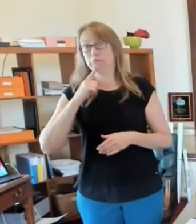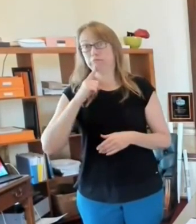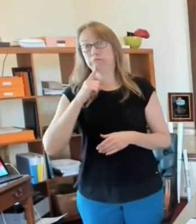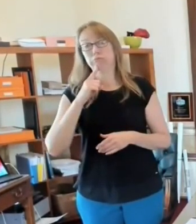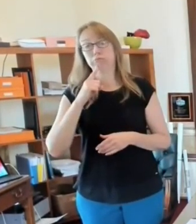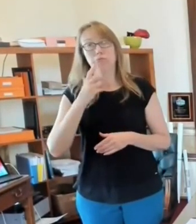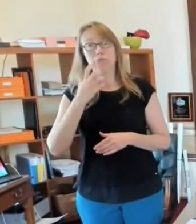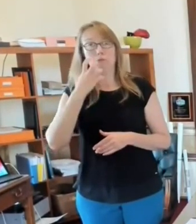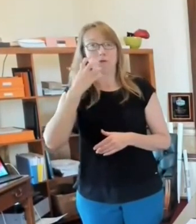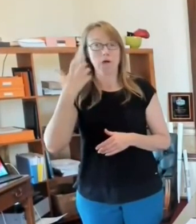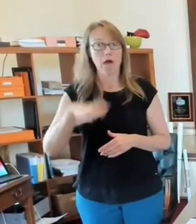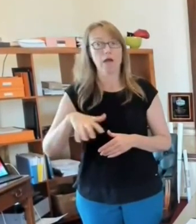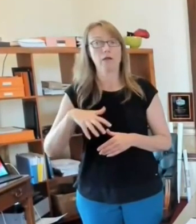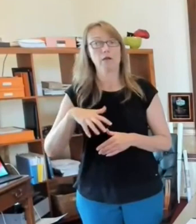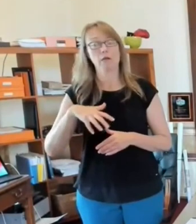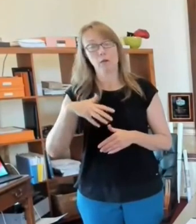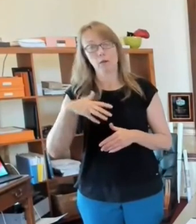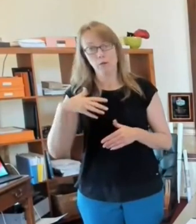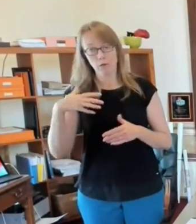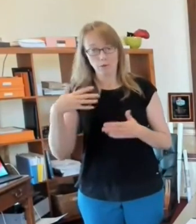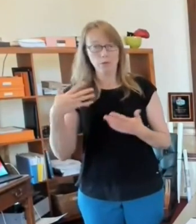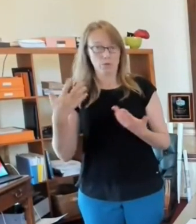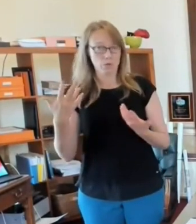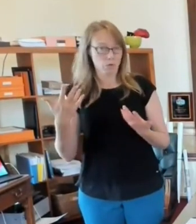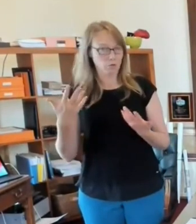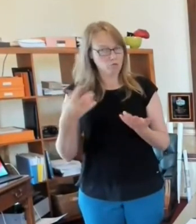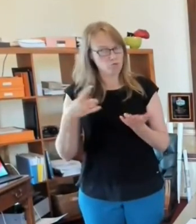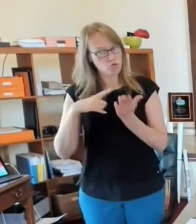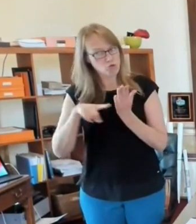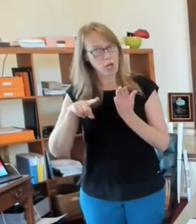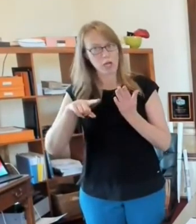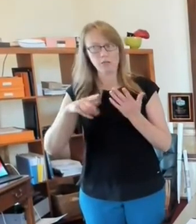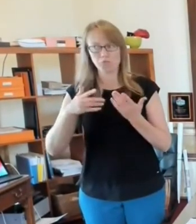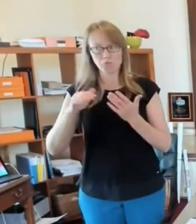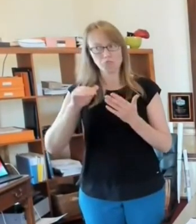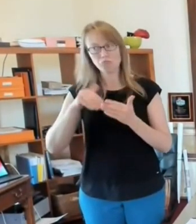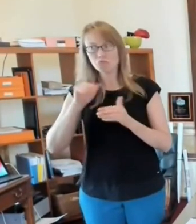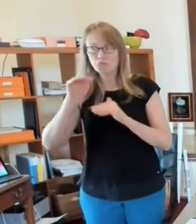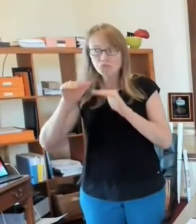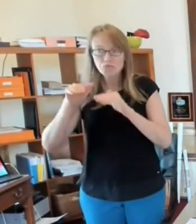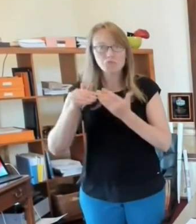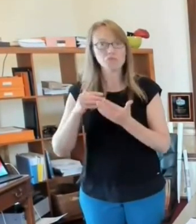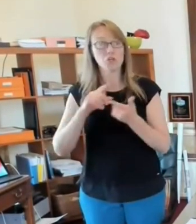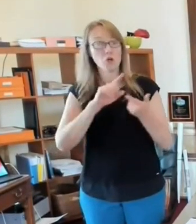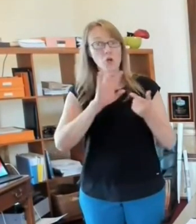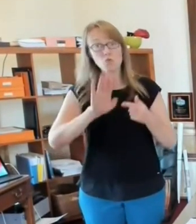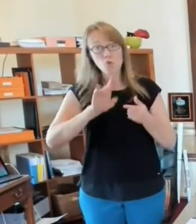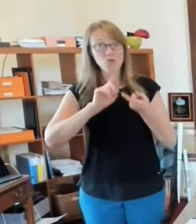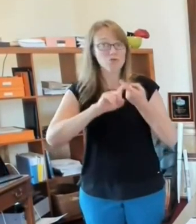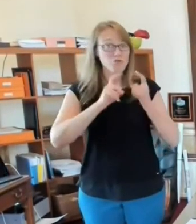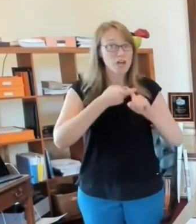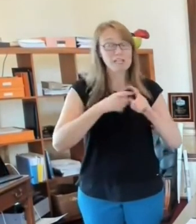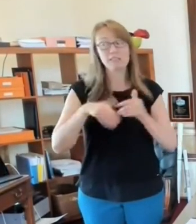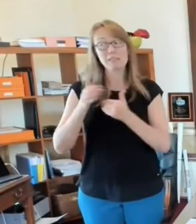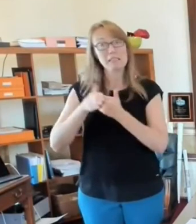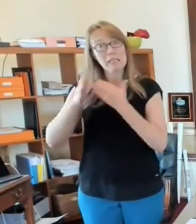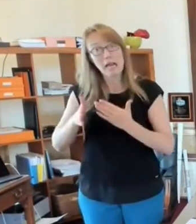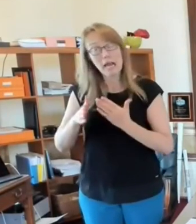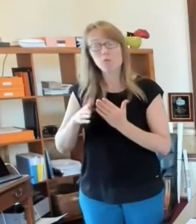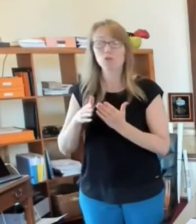on your neighbors, check on your friends. If you, if someone needs assistance with utilities